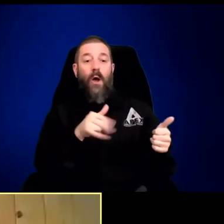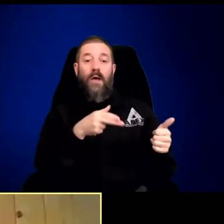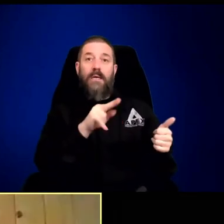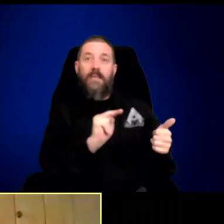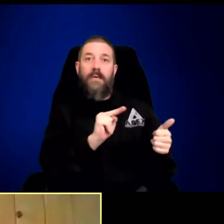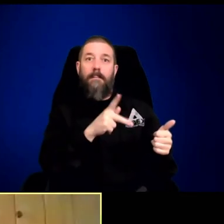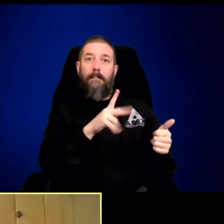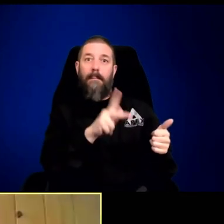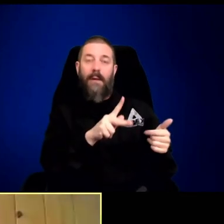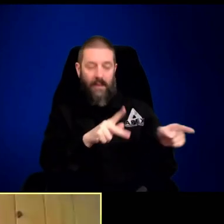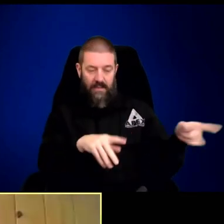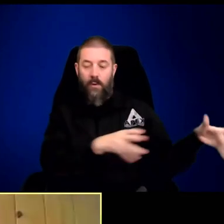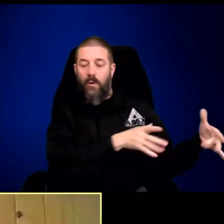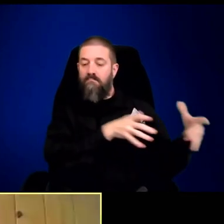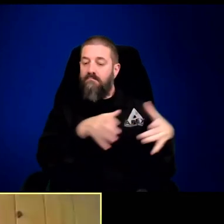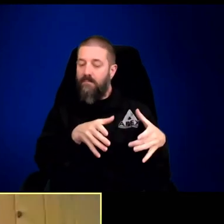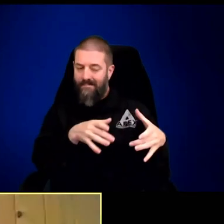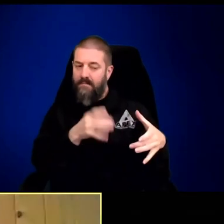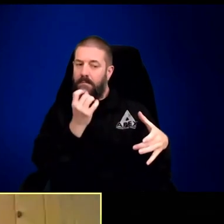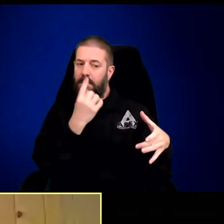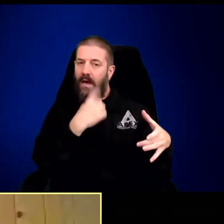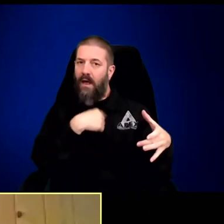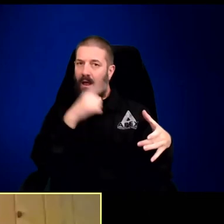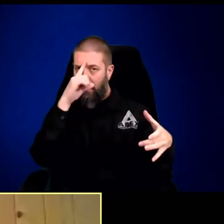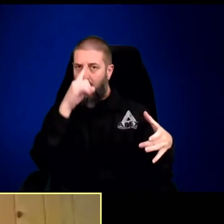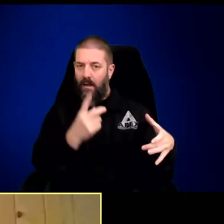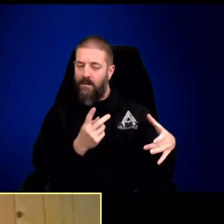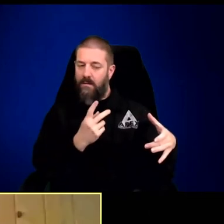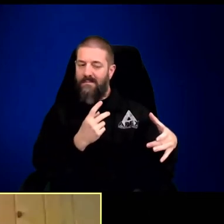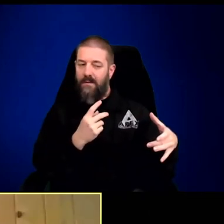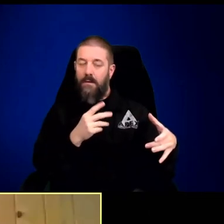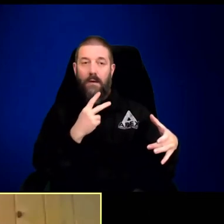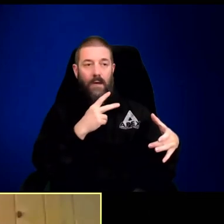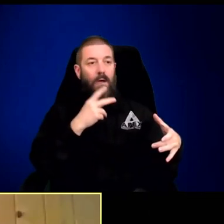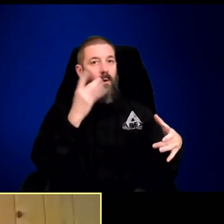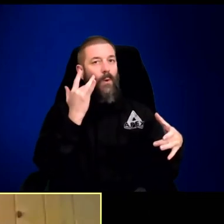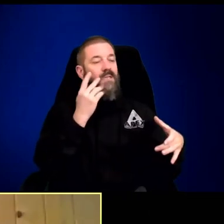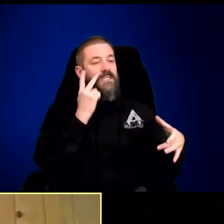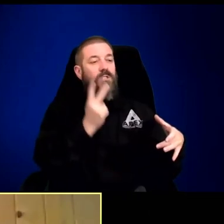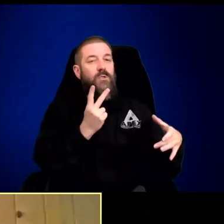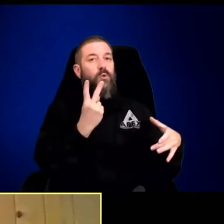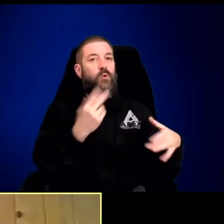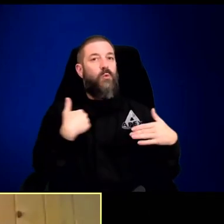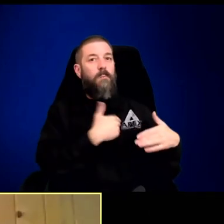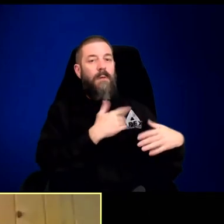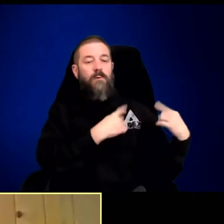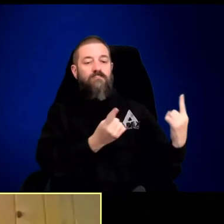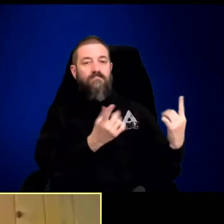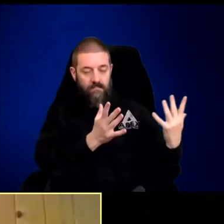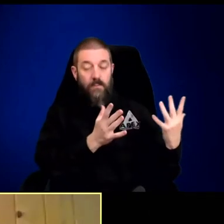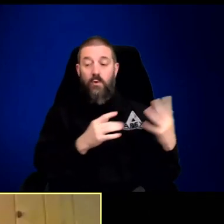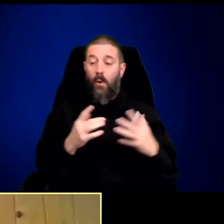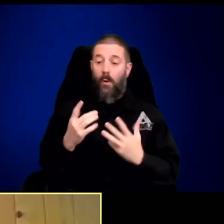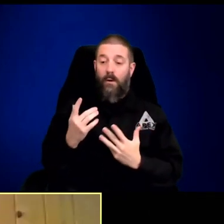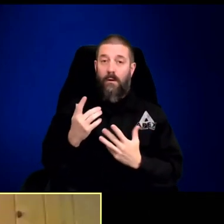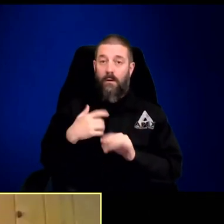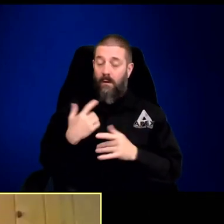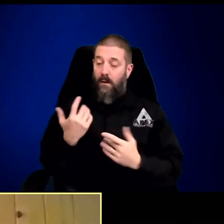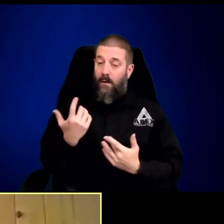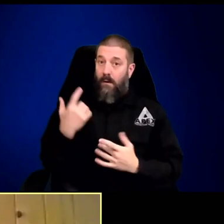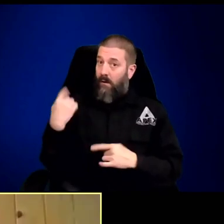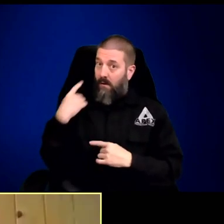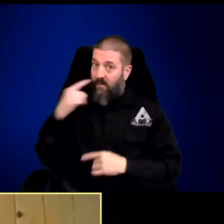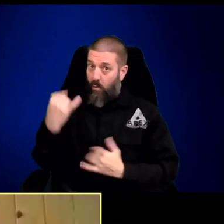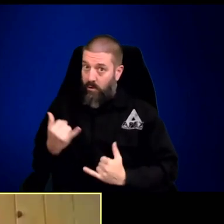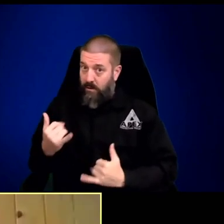And then the Wapiti Pack, which normally is more in the central part of the park, they had come up here, but I only saw two members of them.